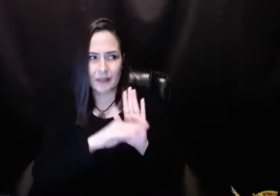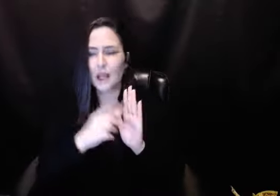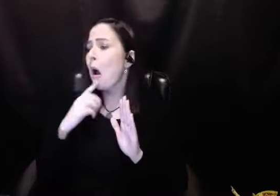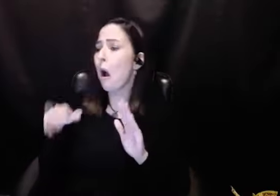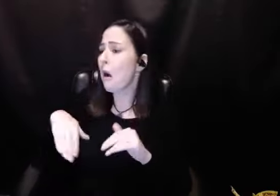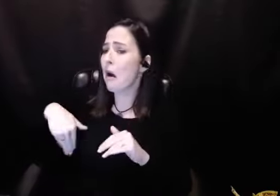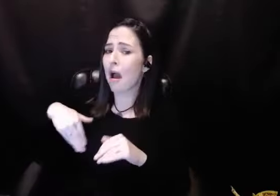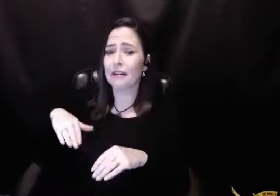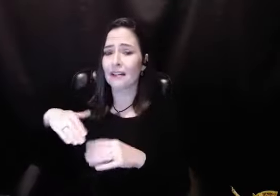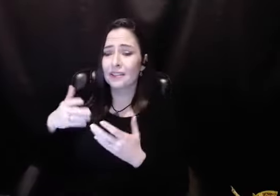practiced all 12 steps.